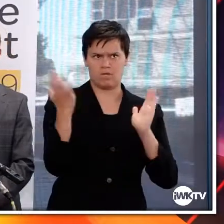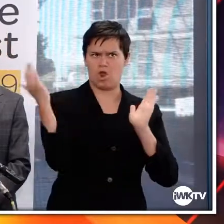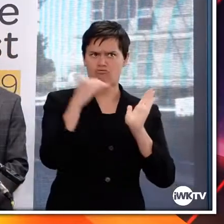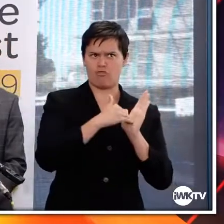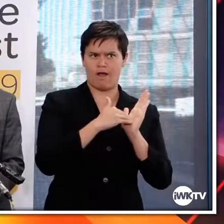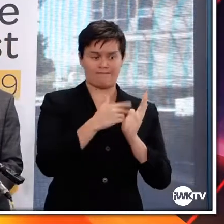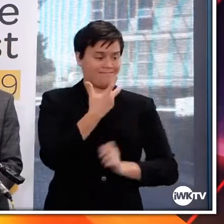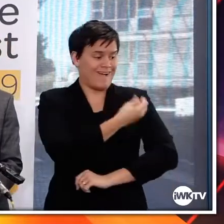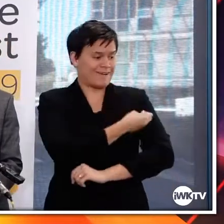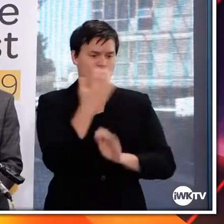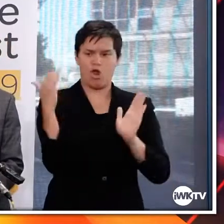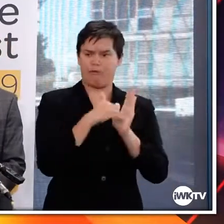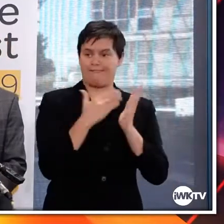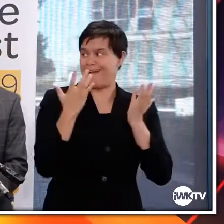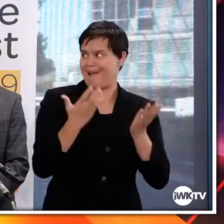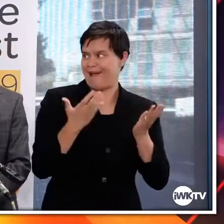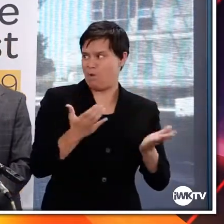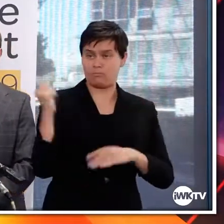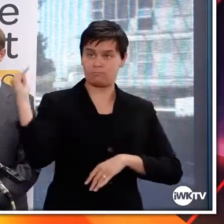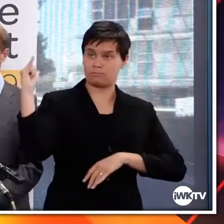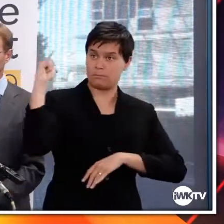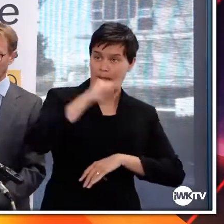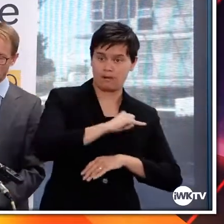And is it coming with the Australian shipment?